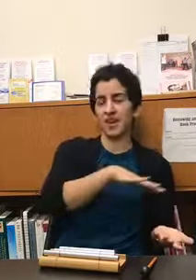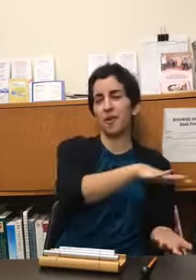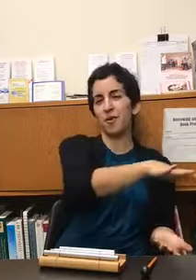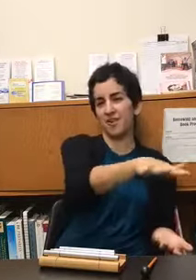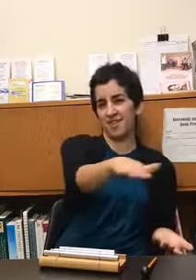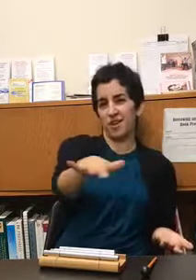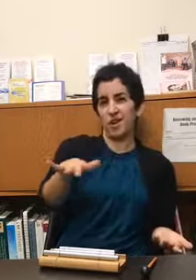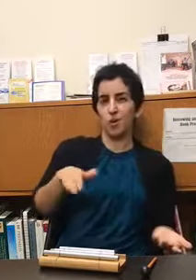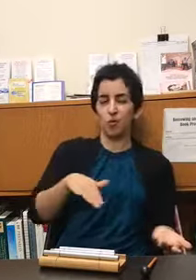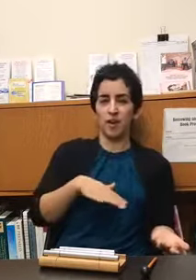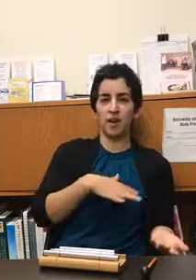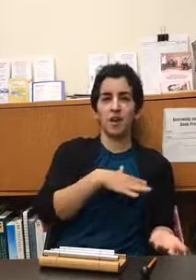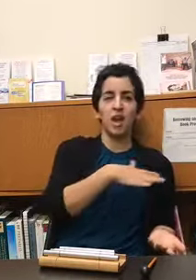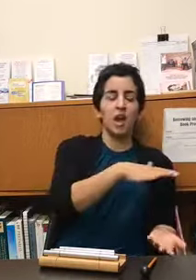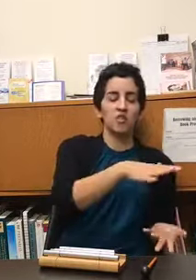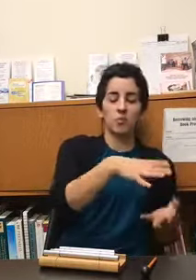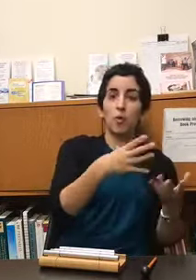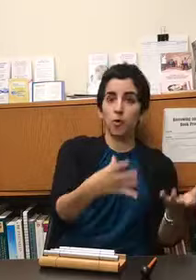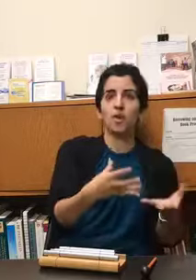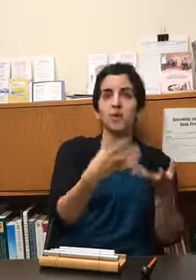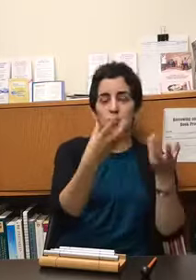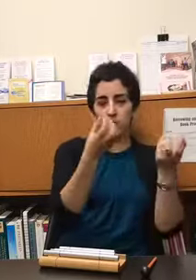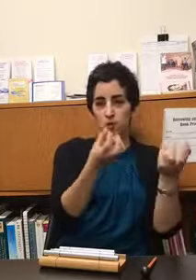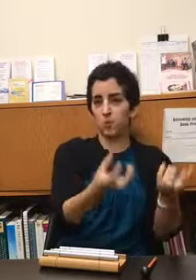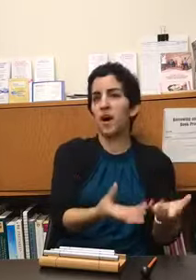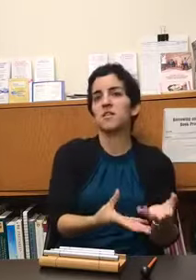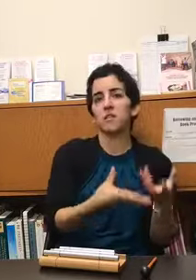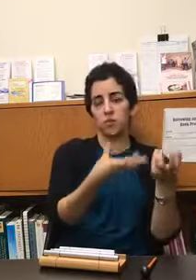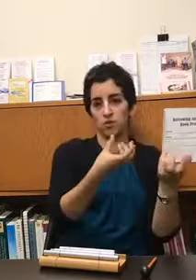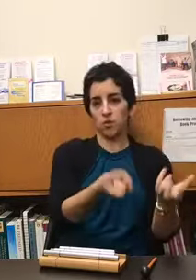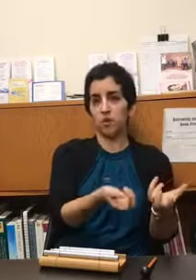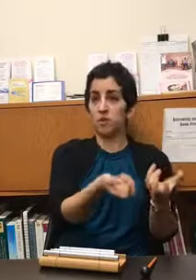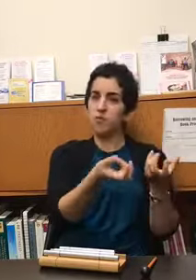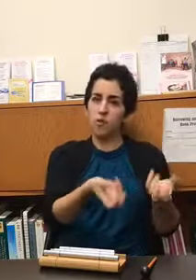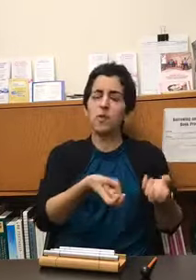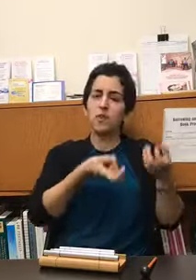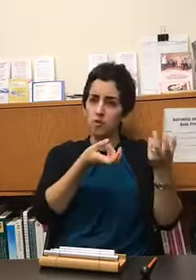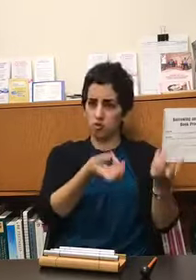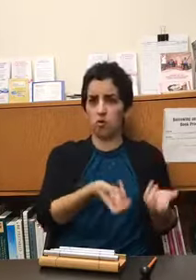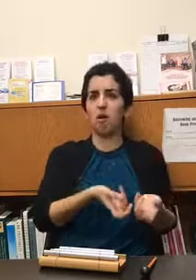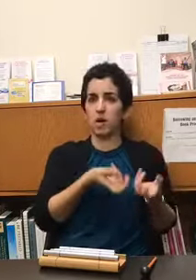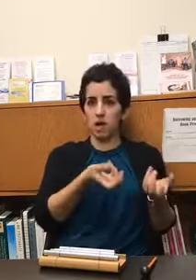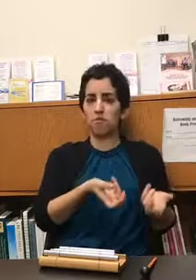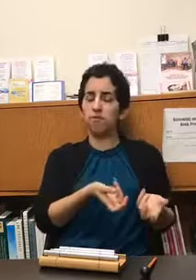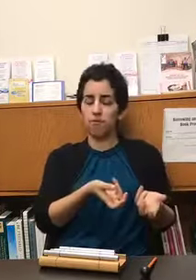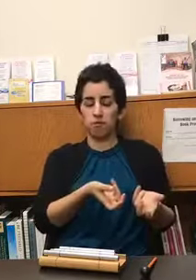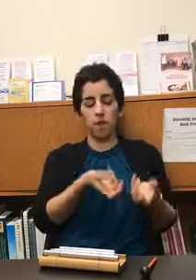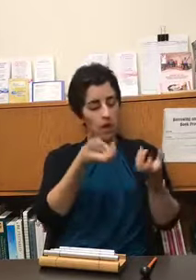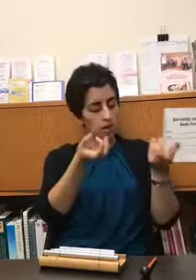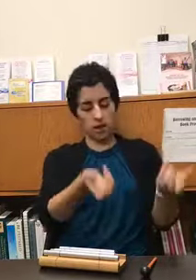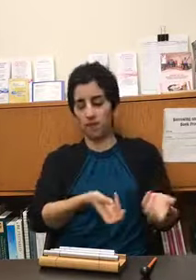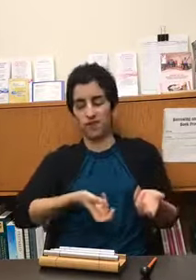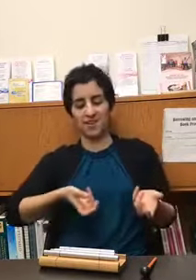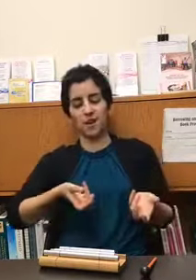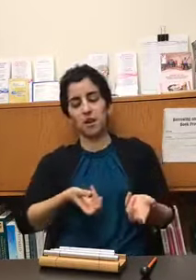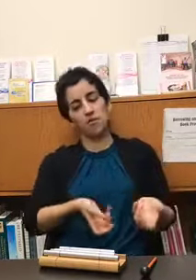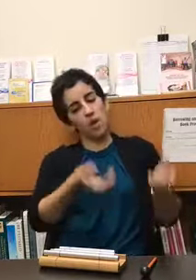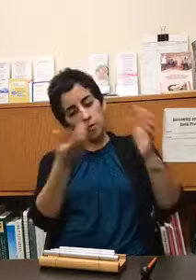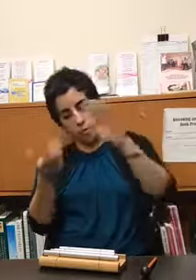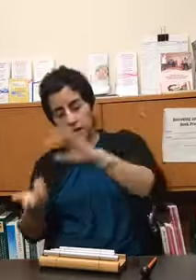area right supporting those those positive resources and if they're feeling strong enough again the emphasis on enough we might